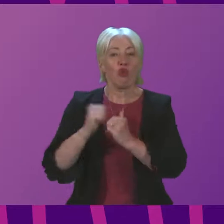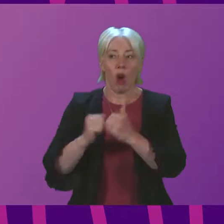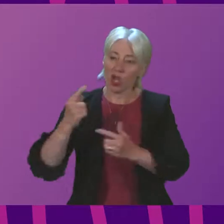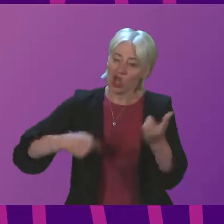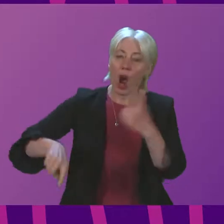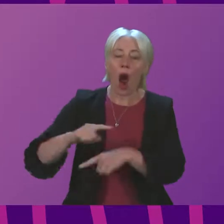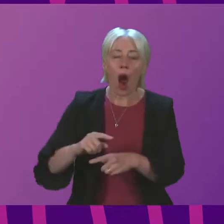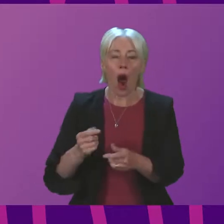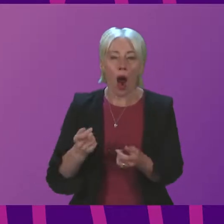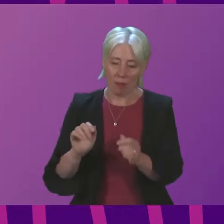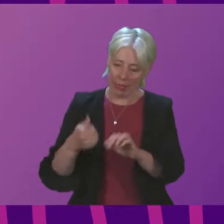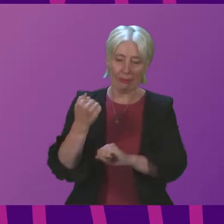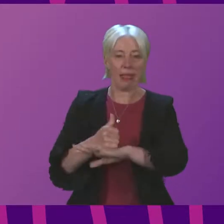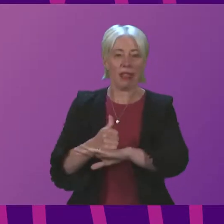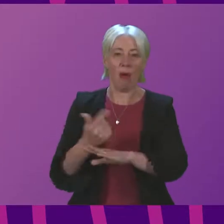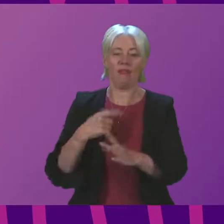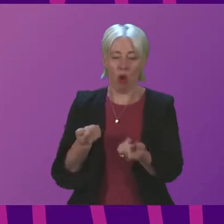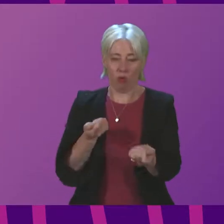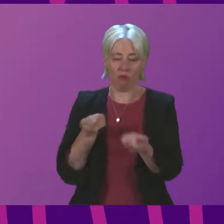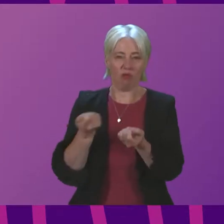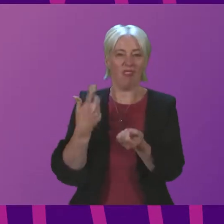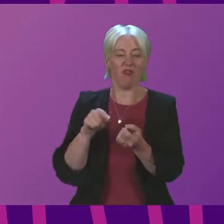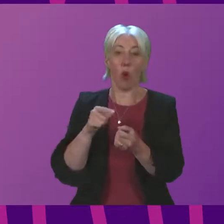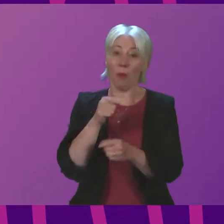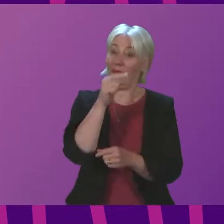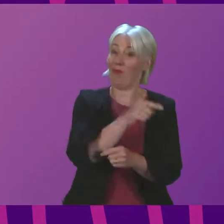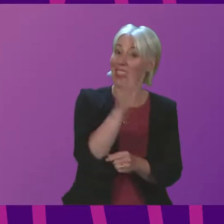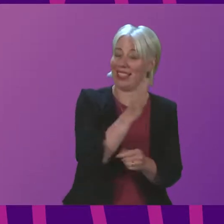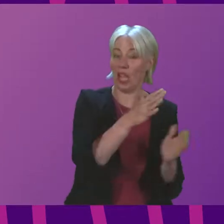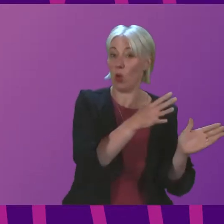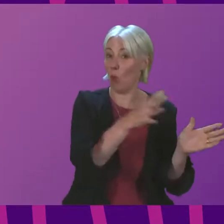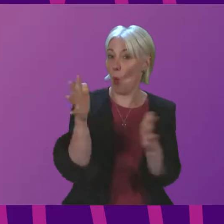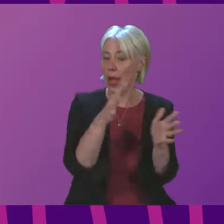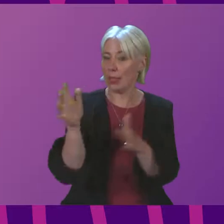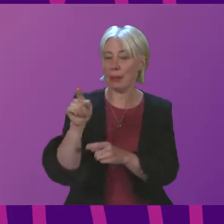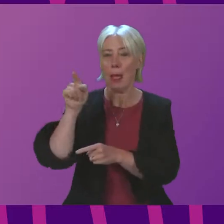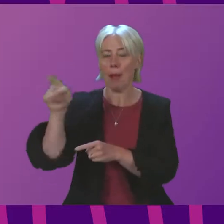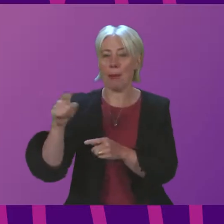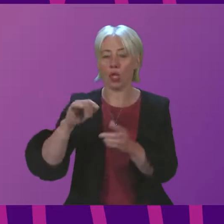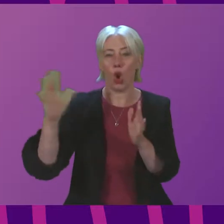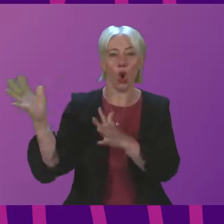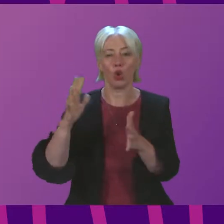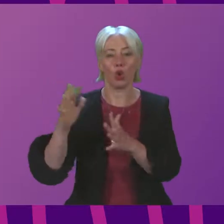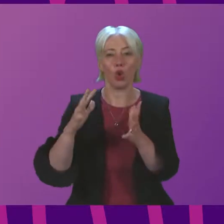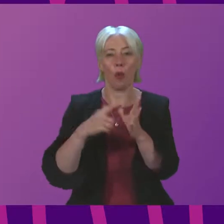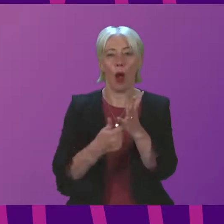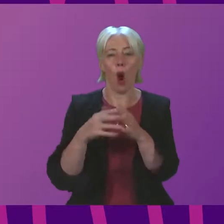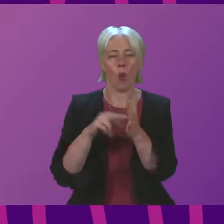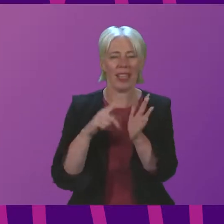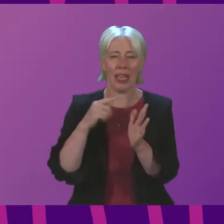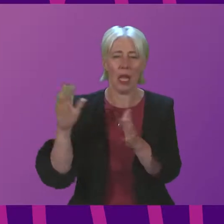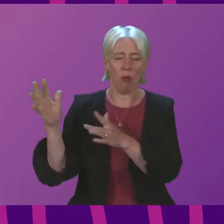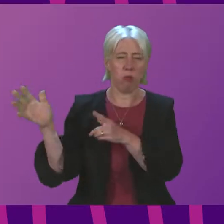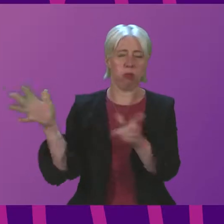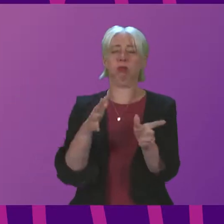handle incidents from the prevailing wind direction. That Storm Arwen gave rise to very strong winds from an unusual direction